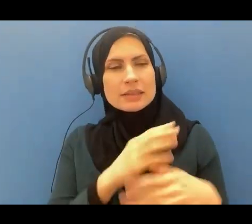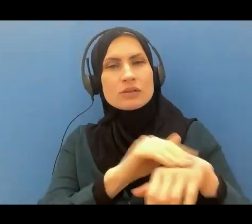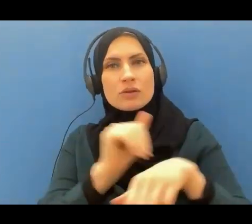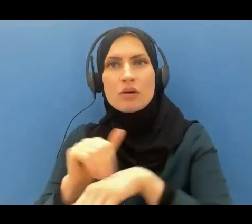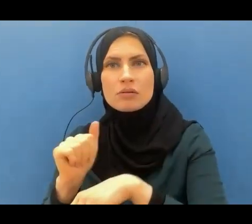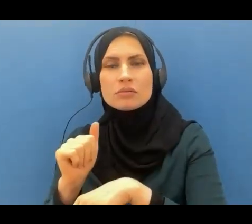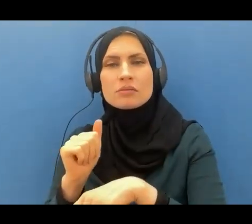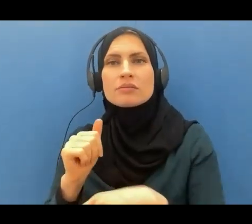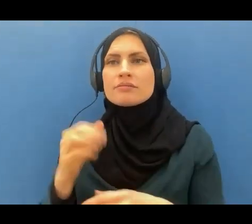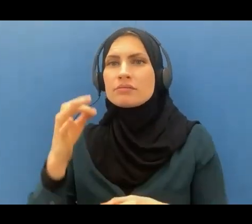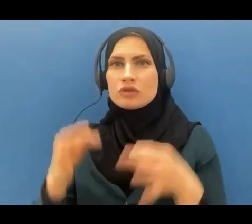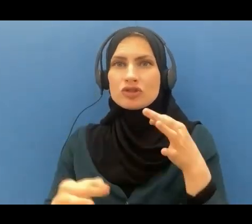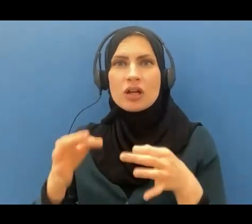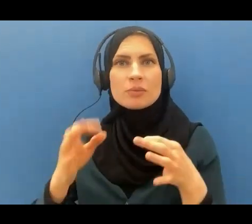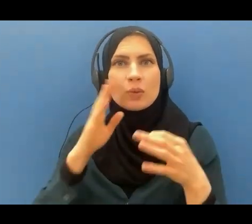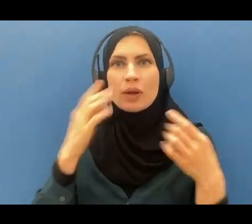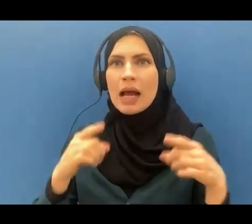and nobody will be wrong